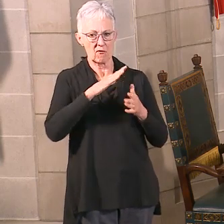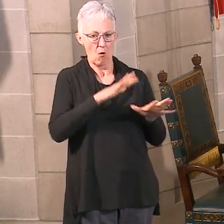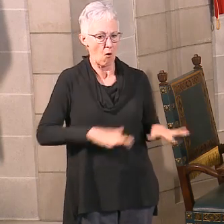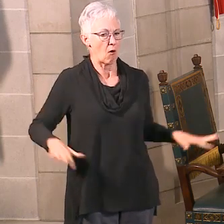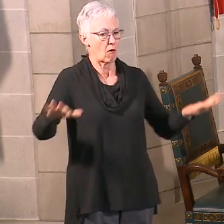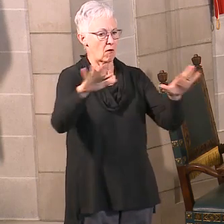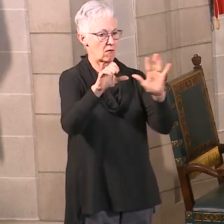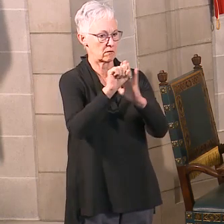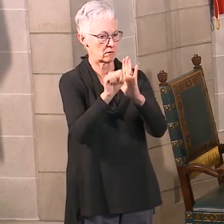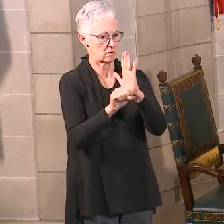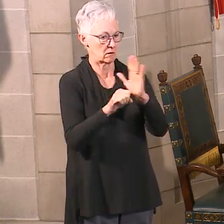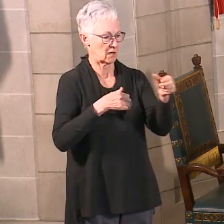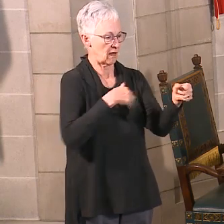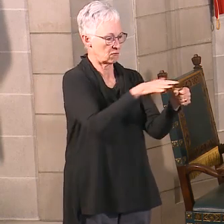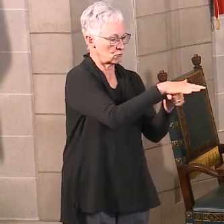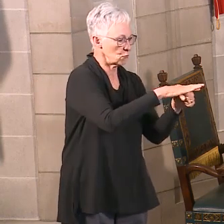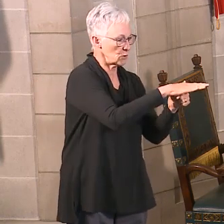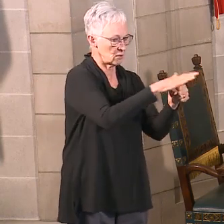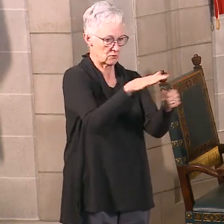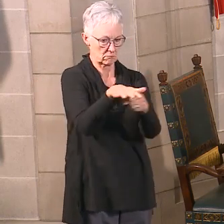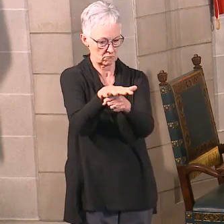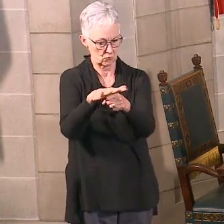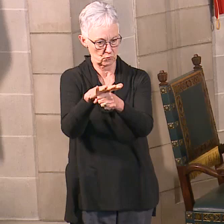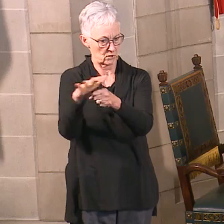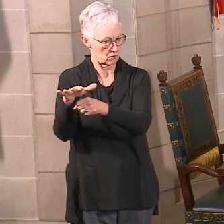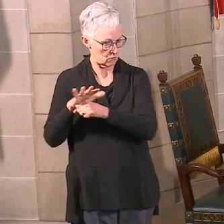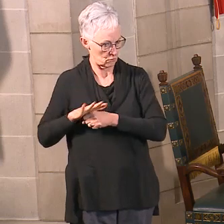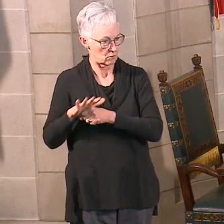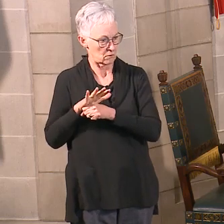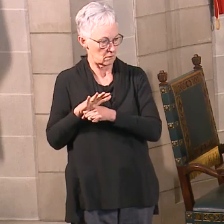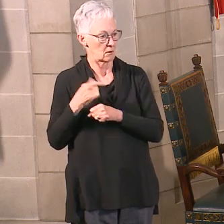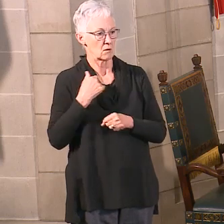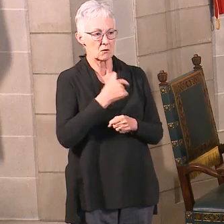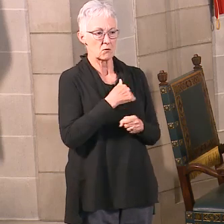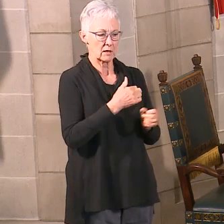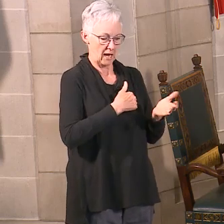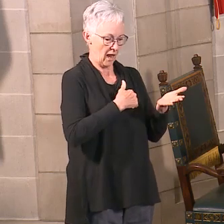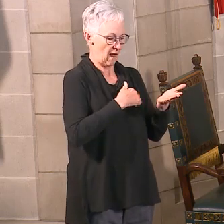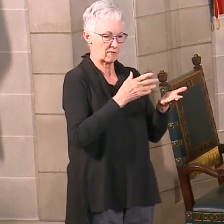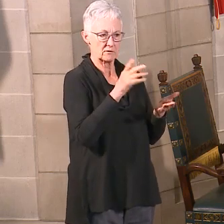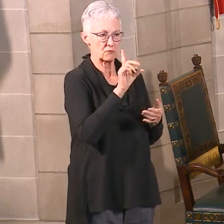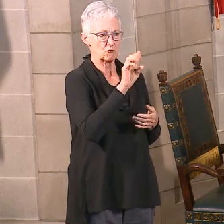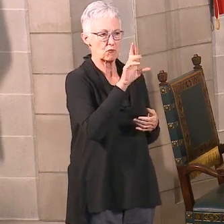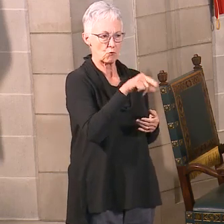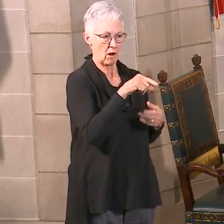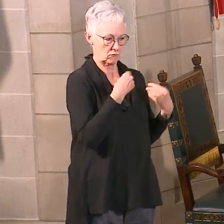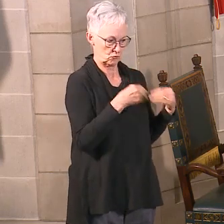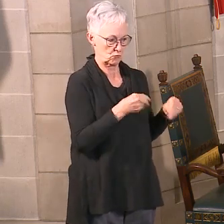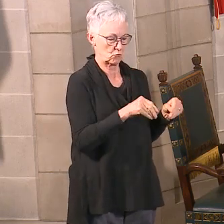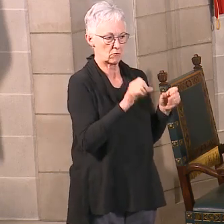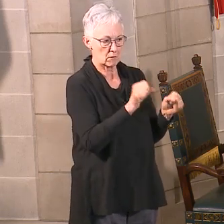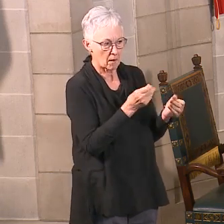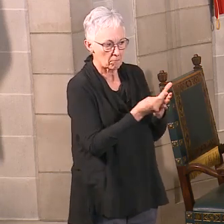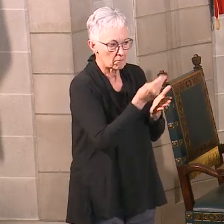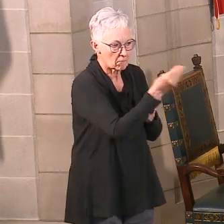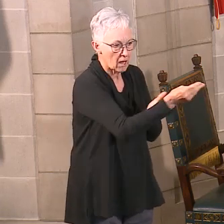We have university partners. We have pharmacies. We have peers that have